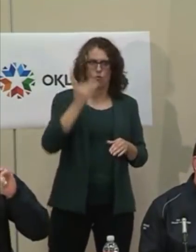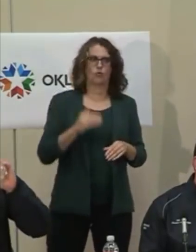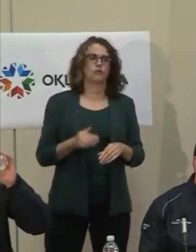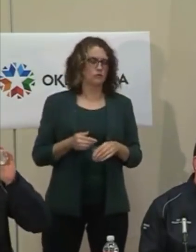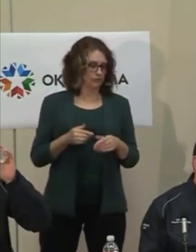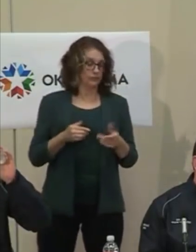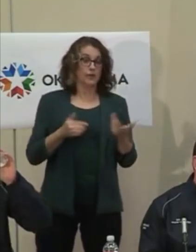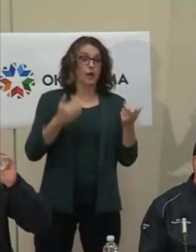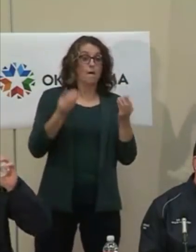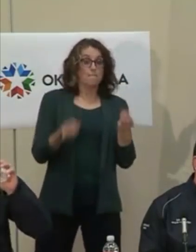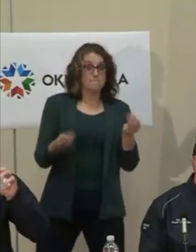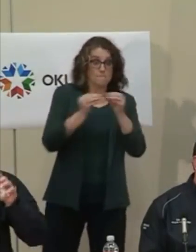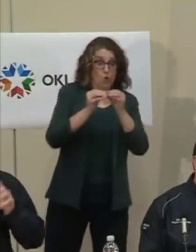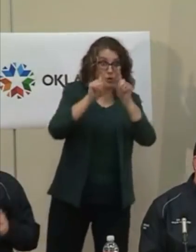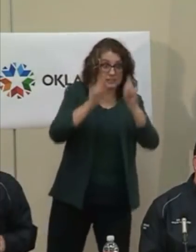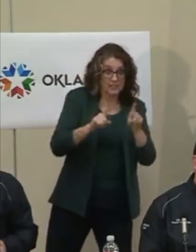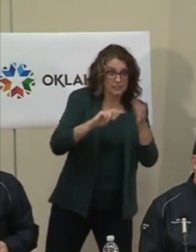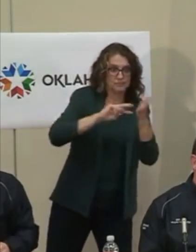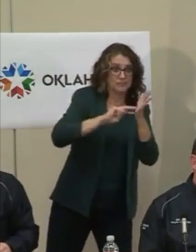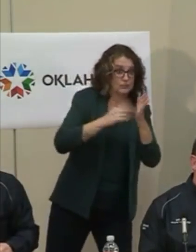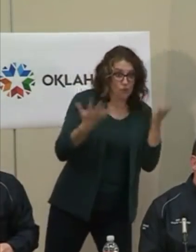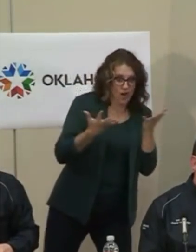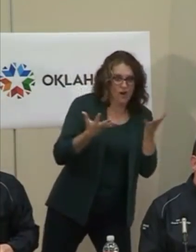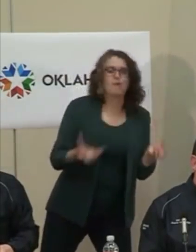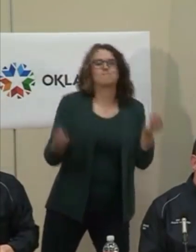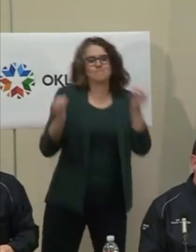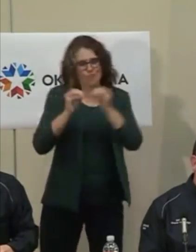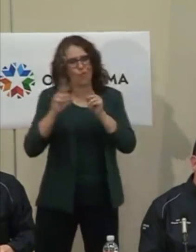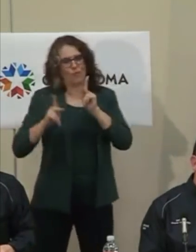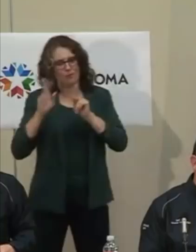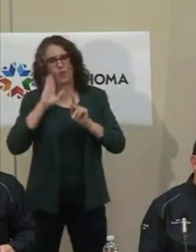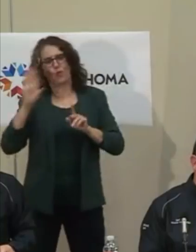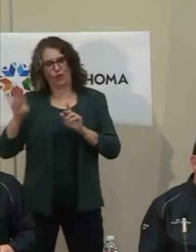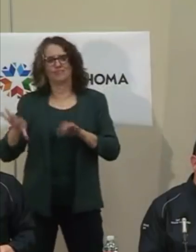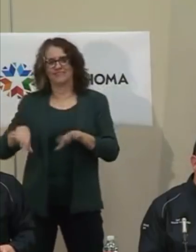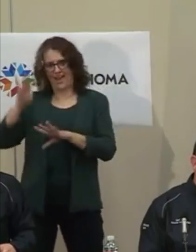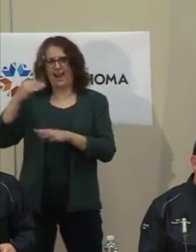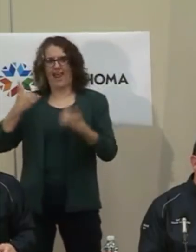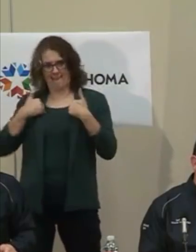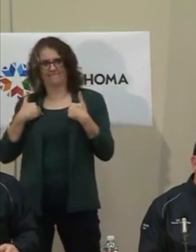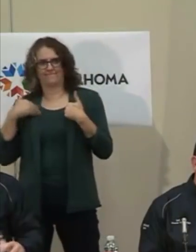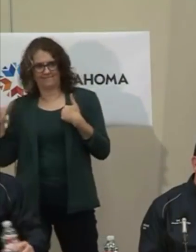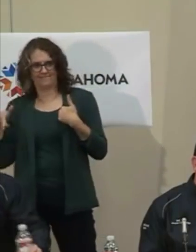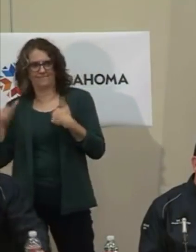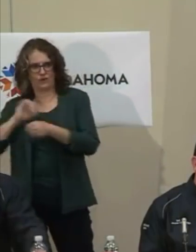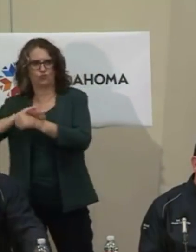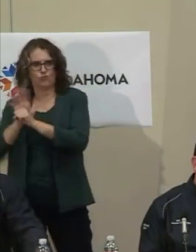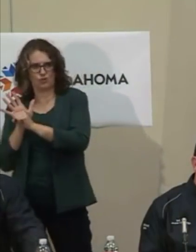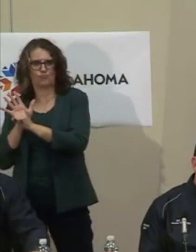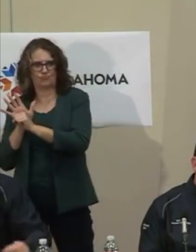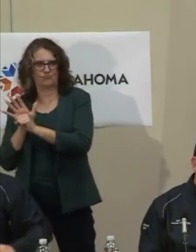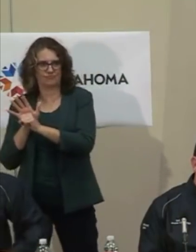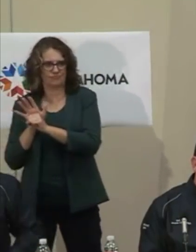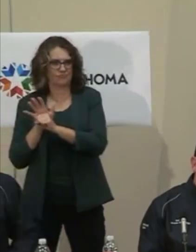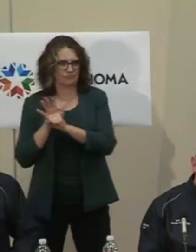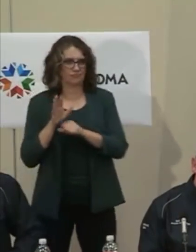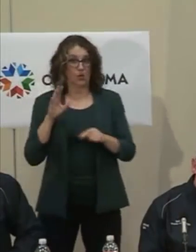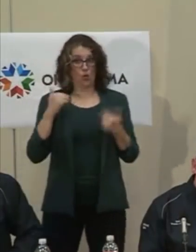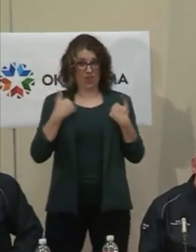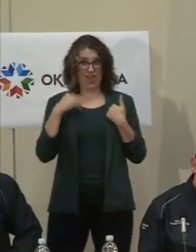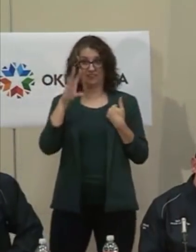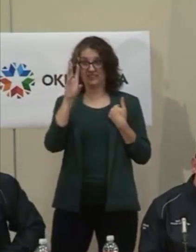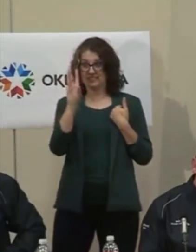important for us to be testing so we know what is going on. Currently, we have 67 positive test